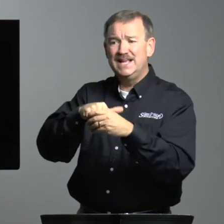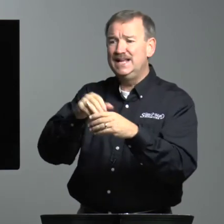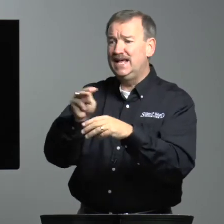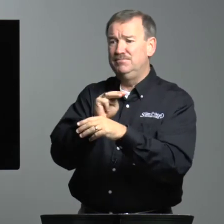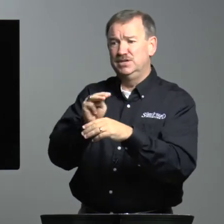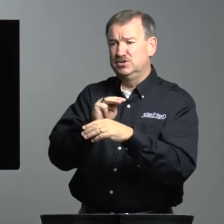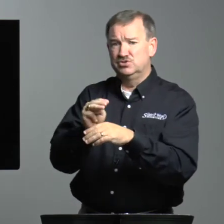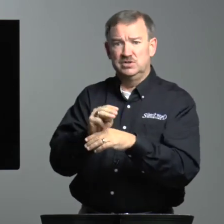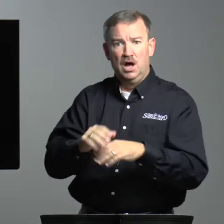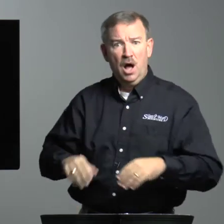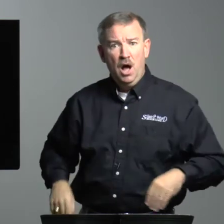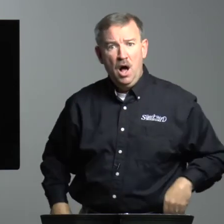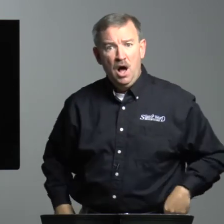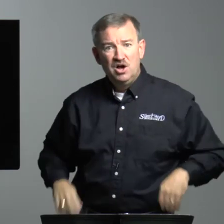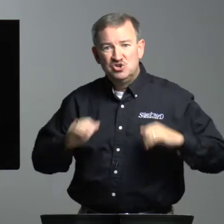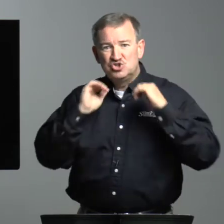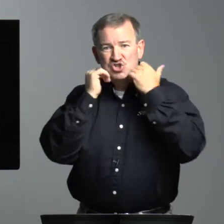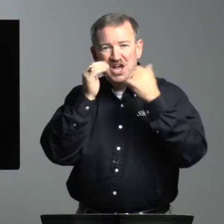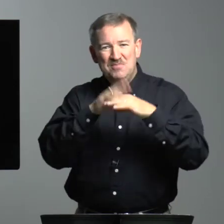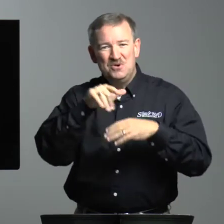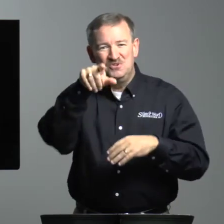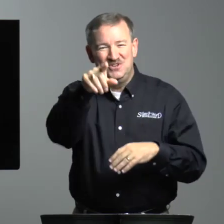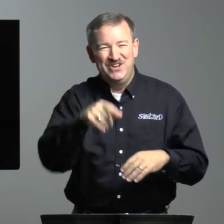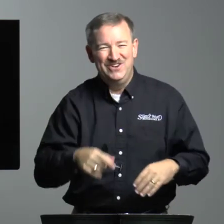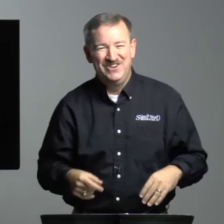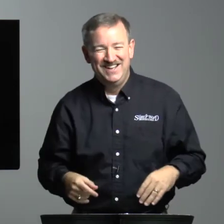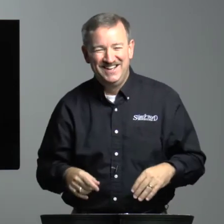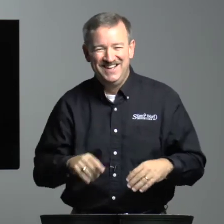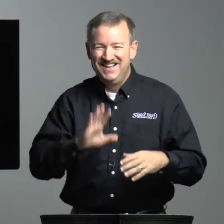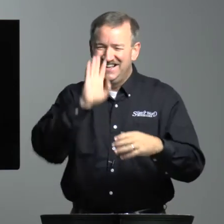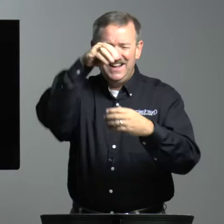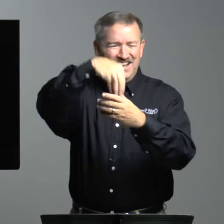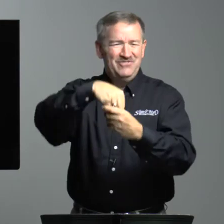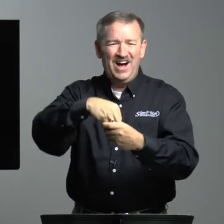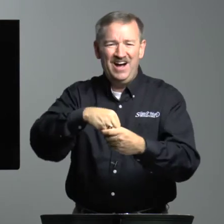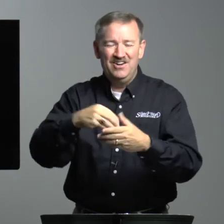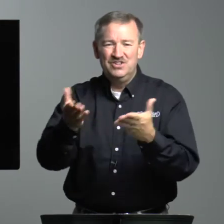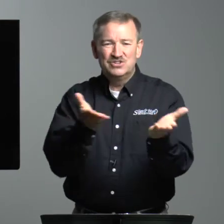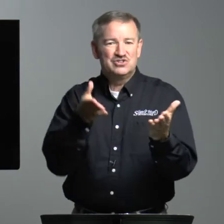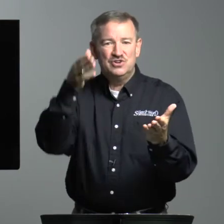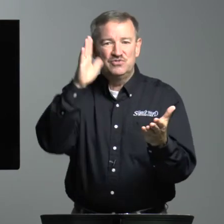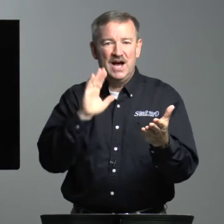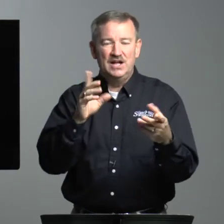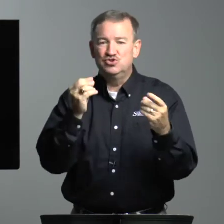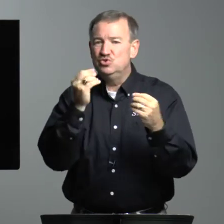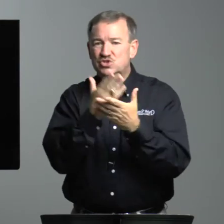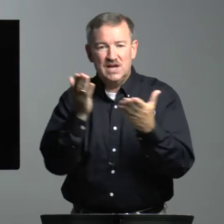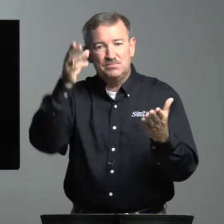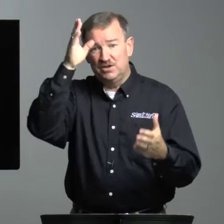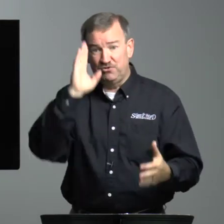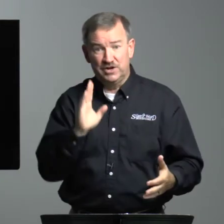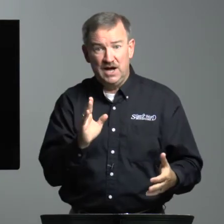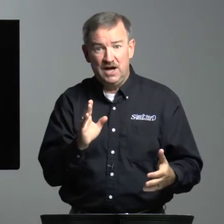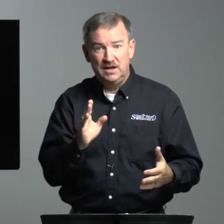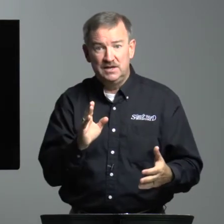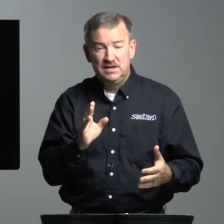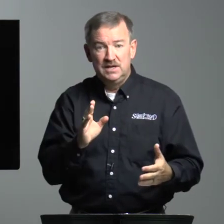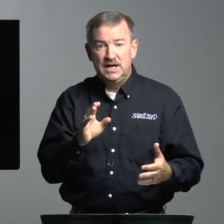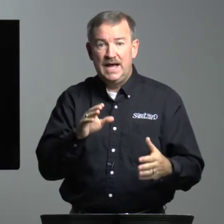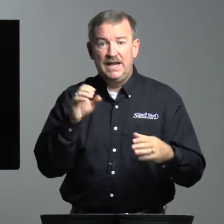in a ministry. Oh, shame on you. Get involved. Serve God. Do something for God. And